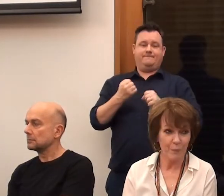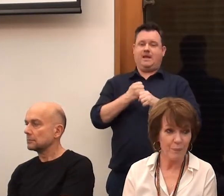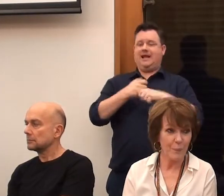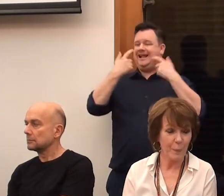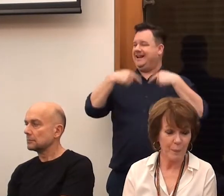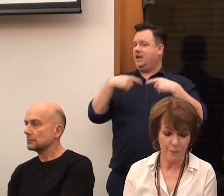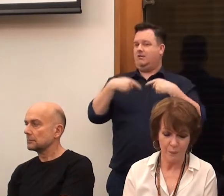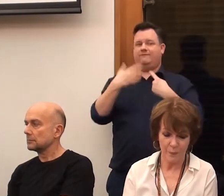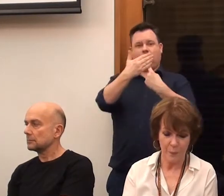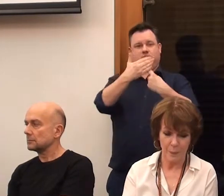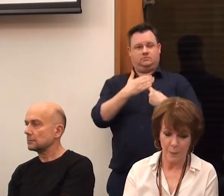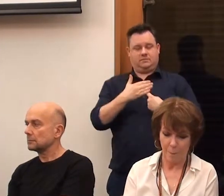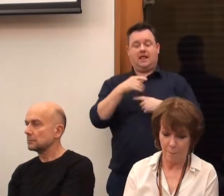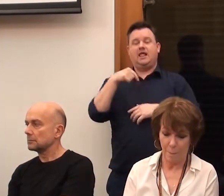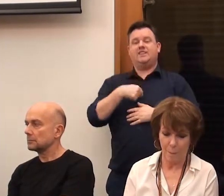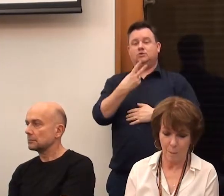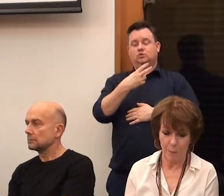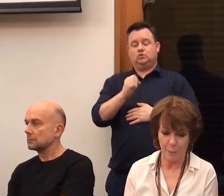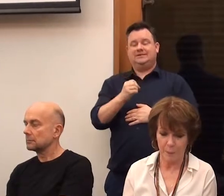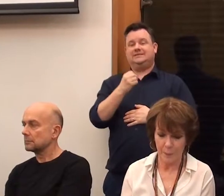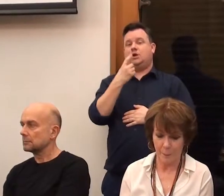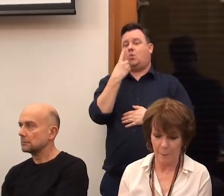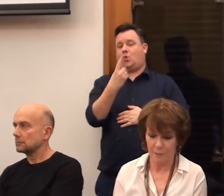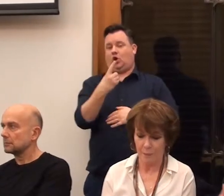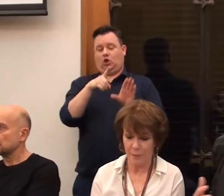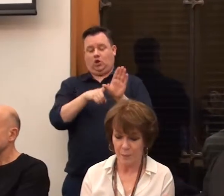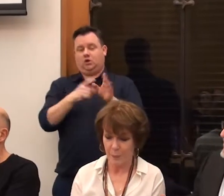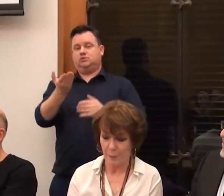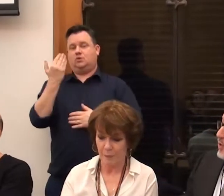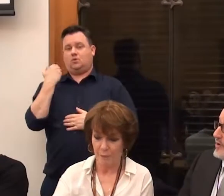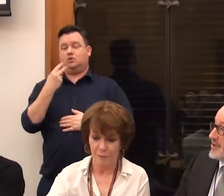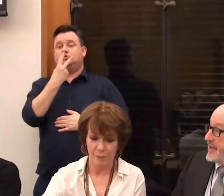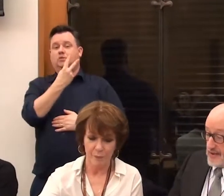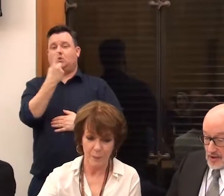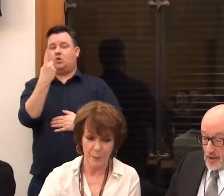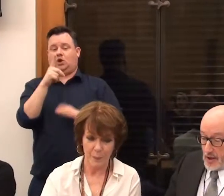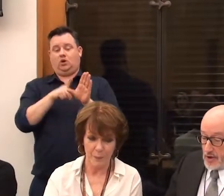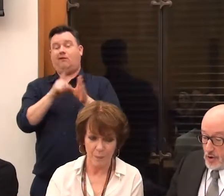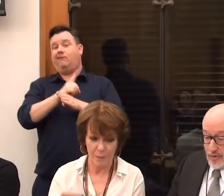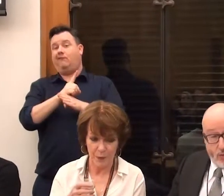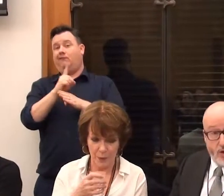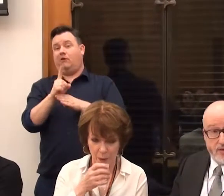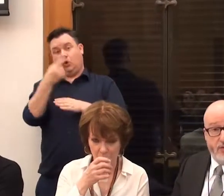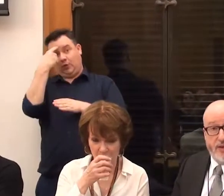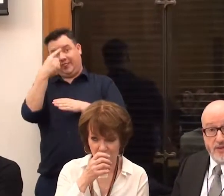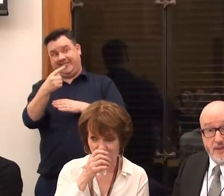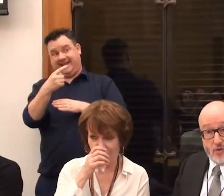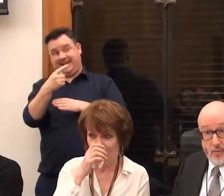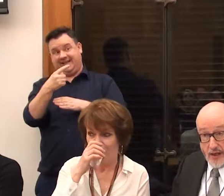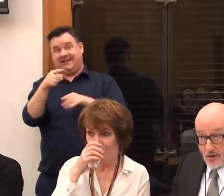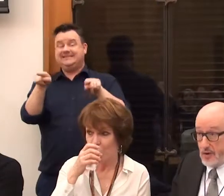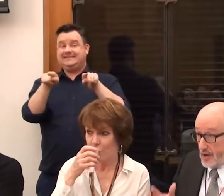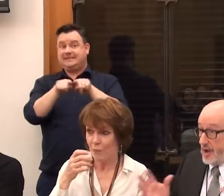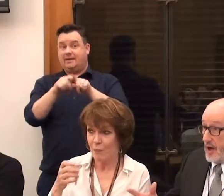discriminate against us. Now that was over 21 years ago. So 21 years later, do you think we are still facing